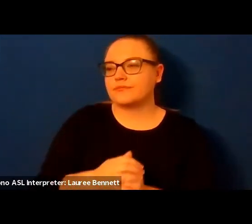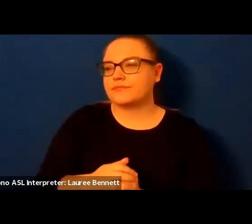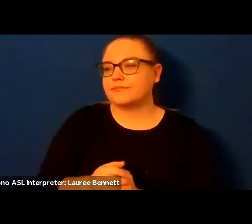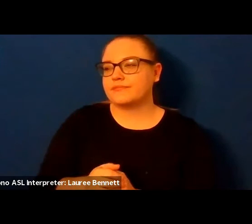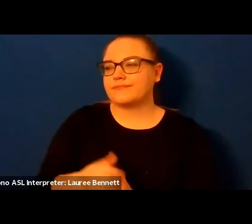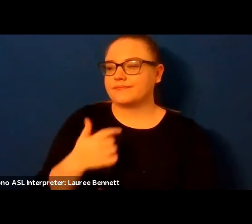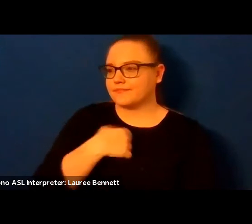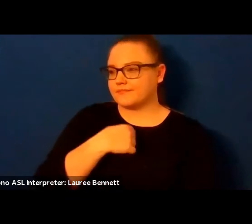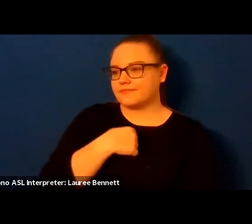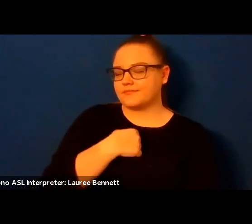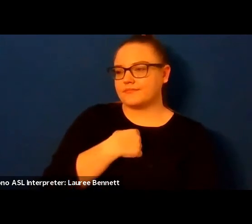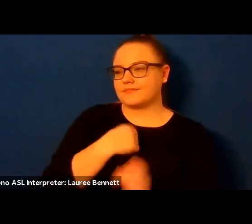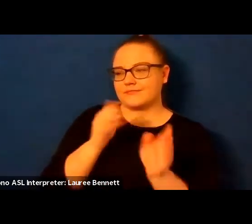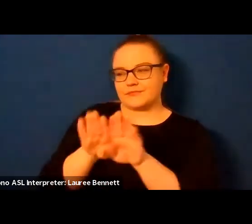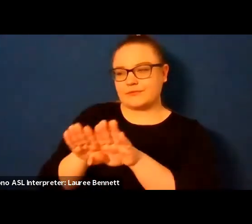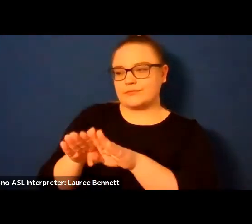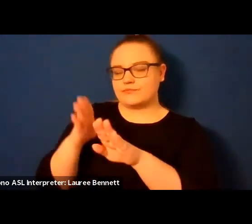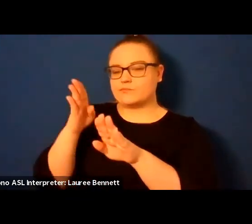i am the open door